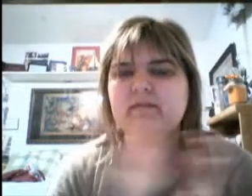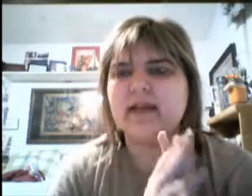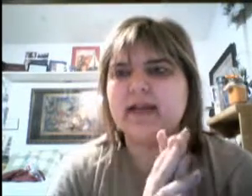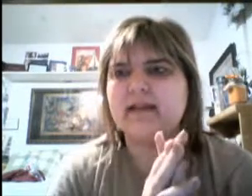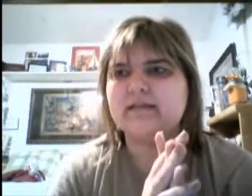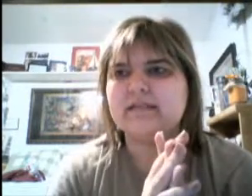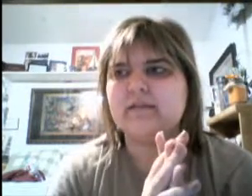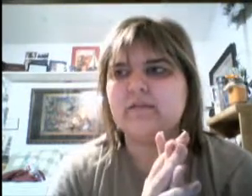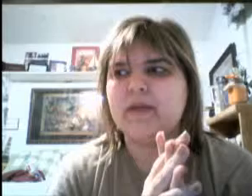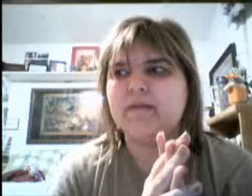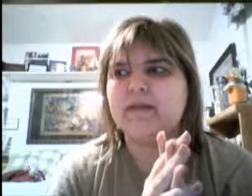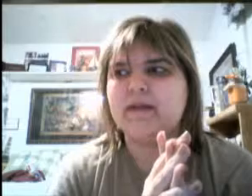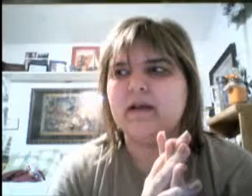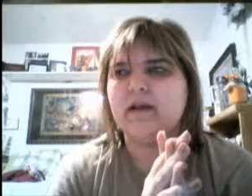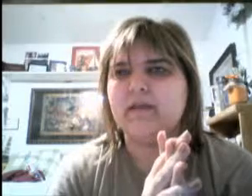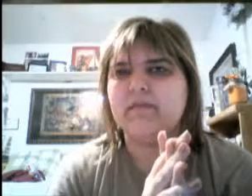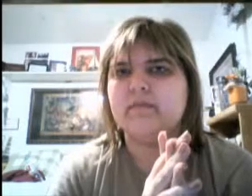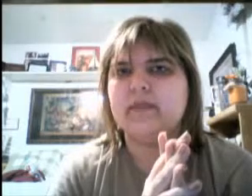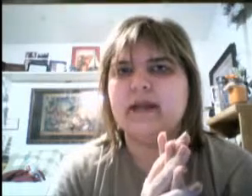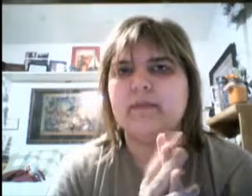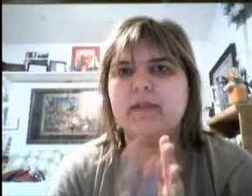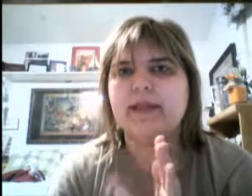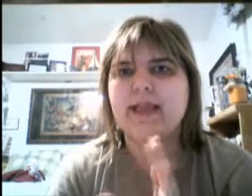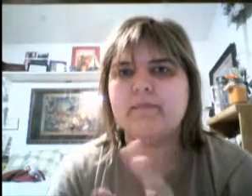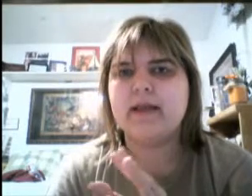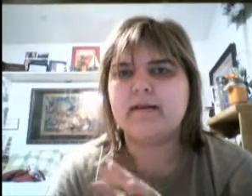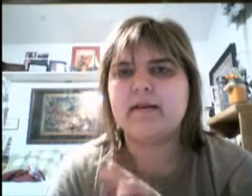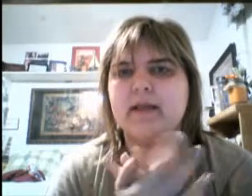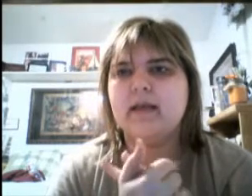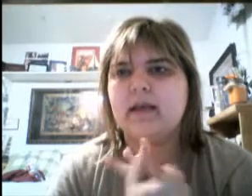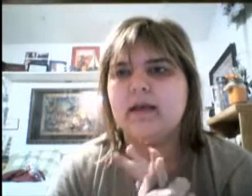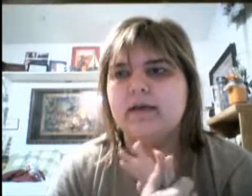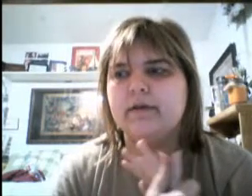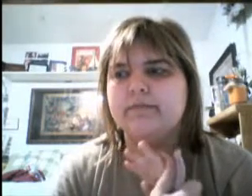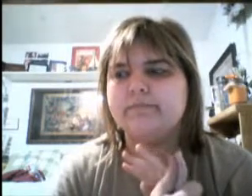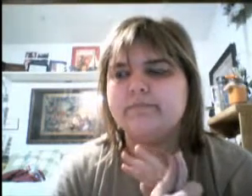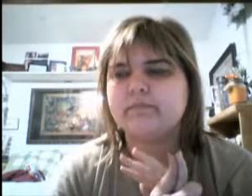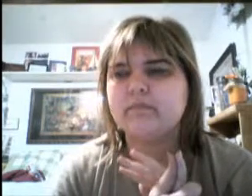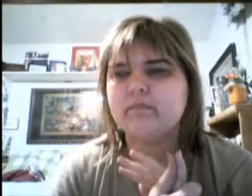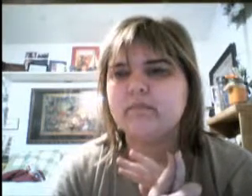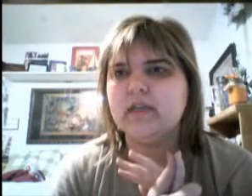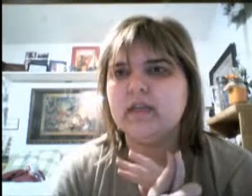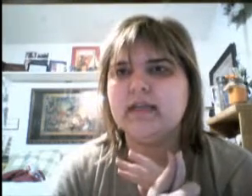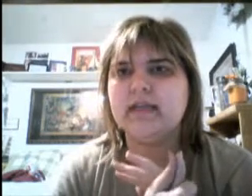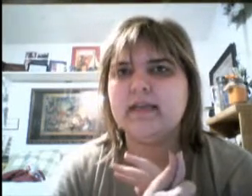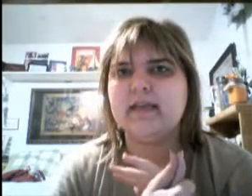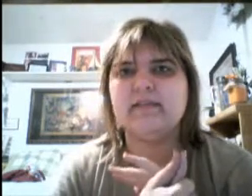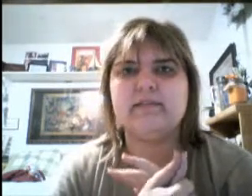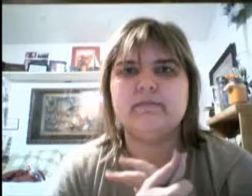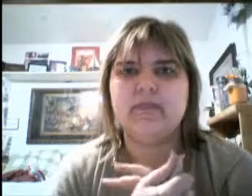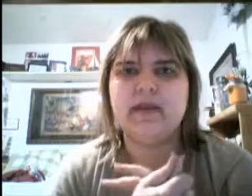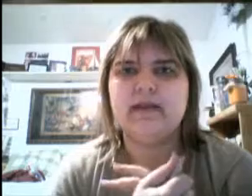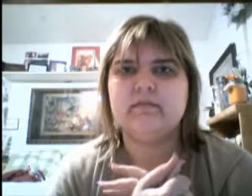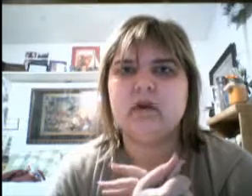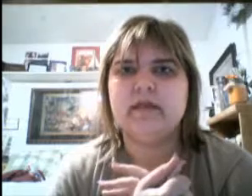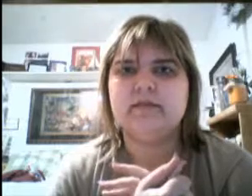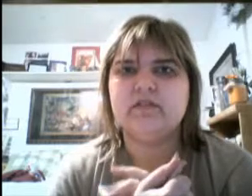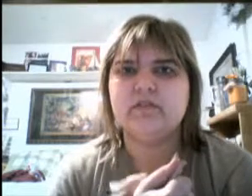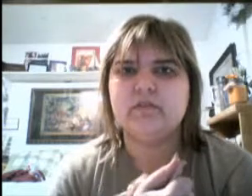of that, except for maybe, um, the guy playing Ant-Man. Um, he, his bit talking to,